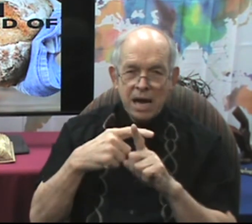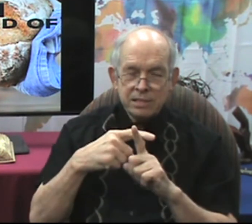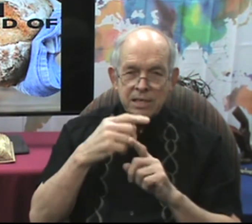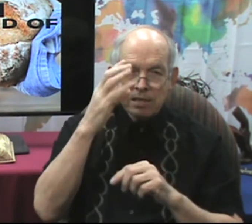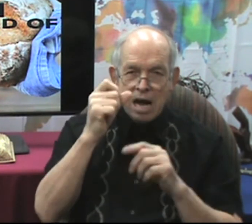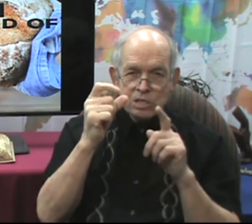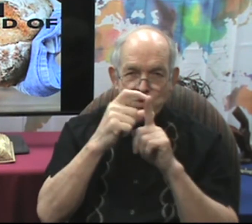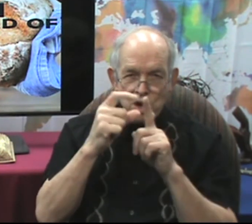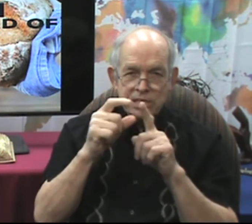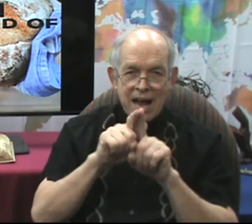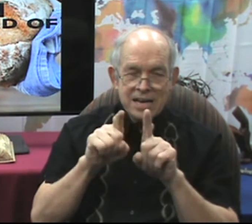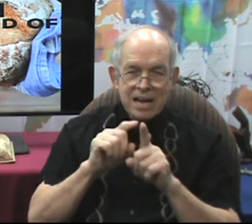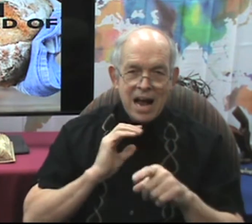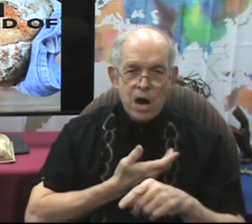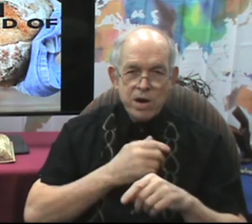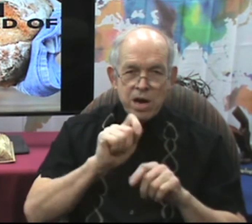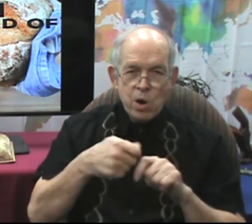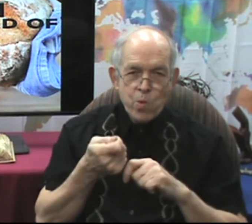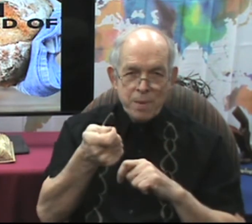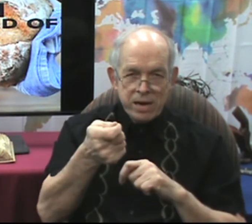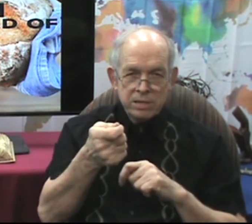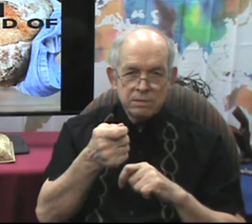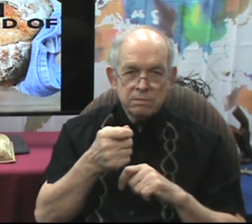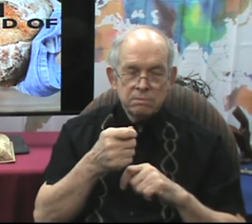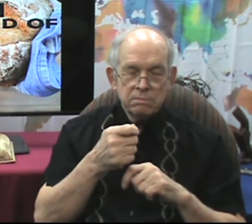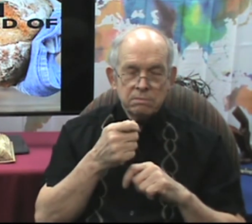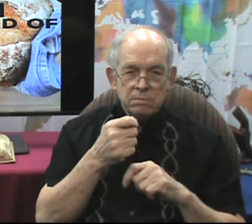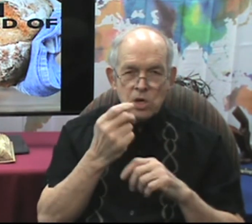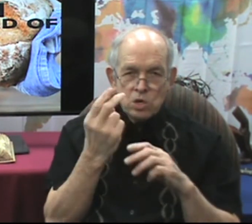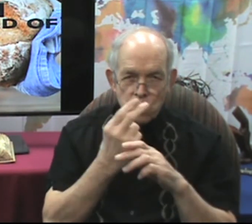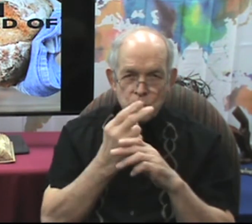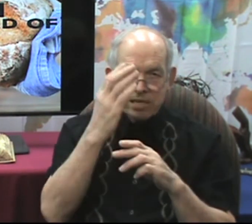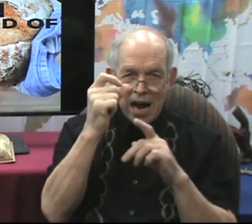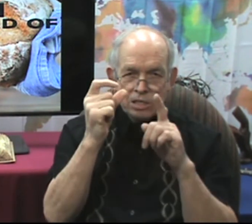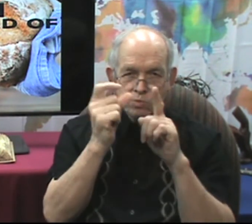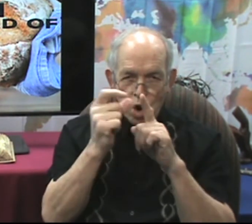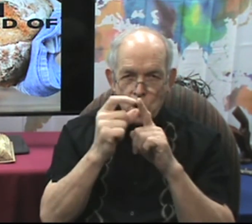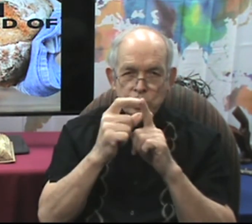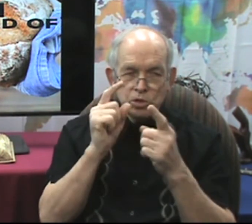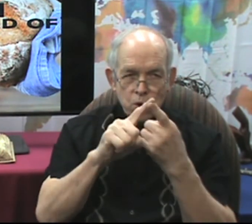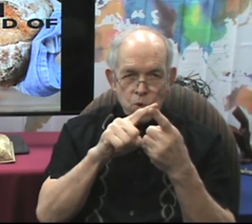that's God's words as our weapon. Use God's words to